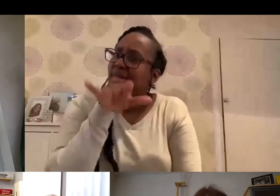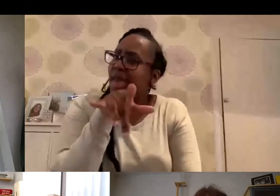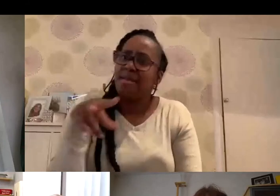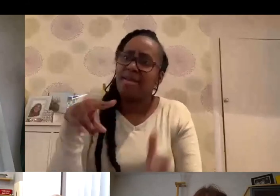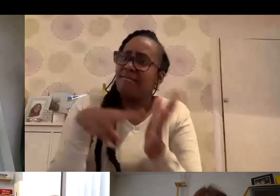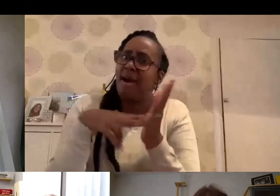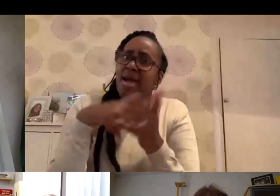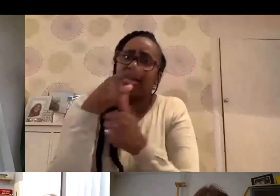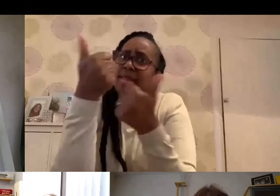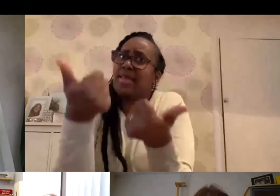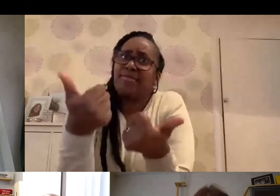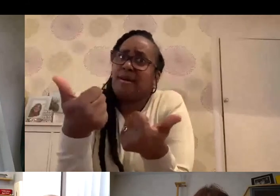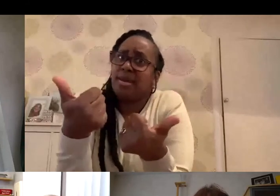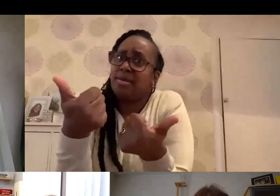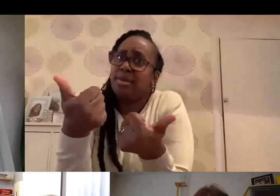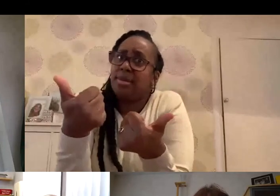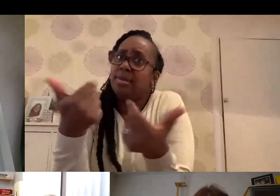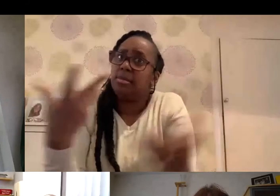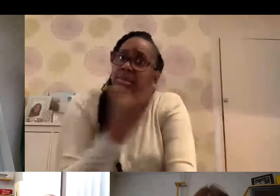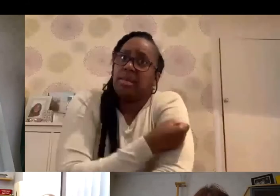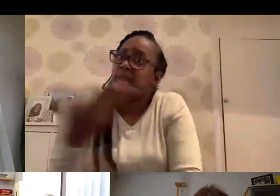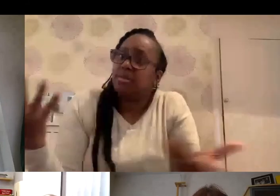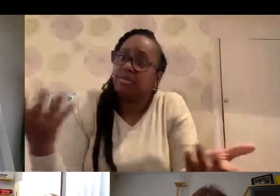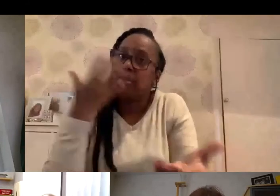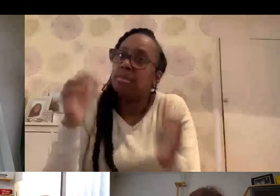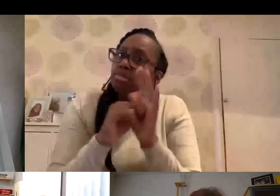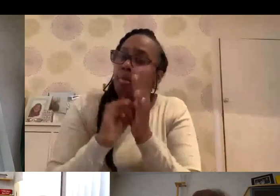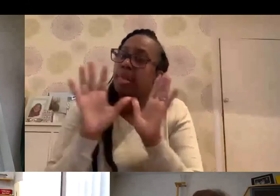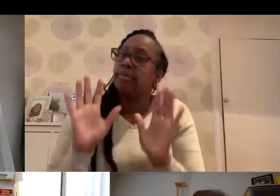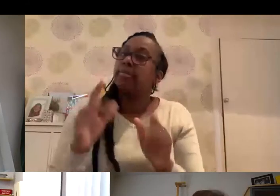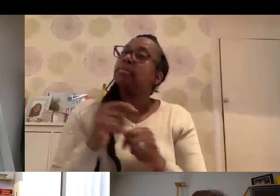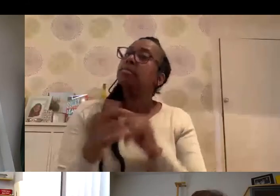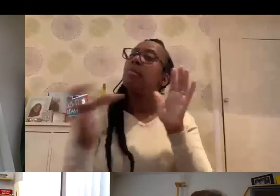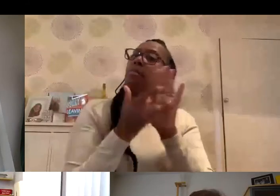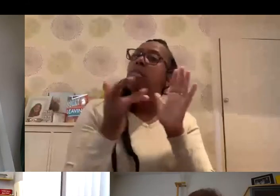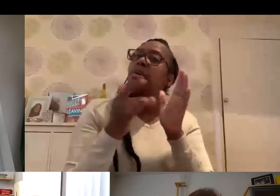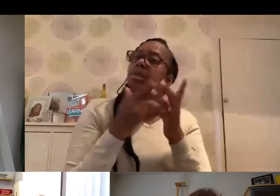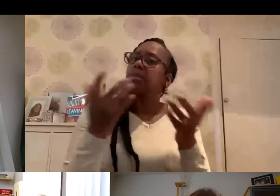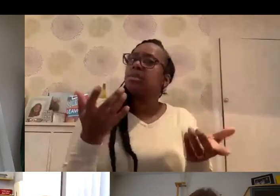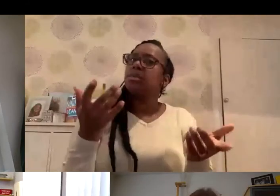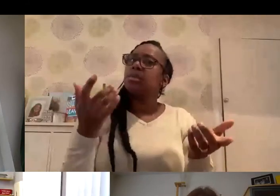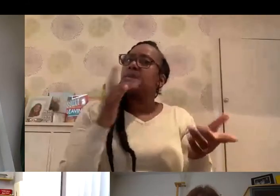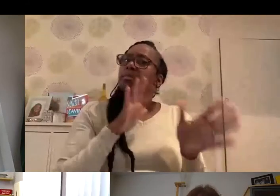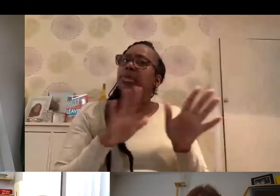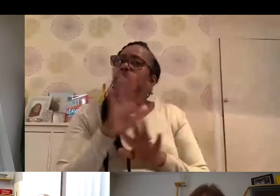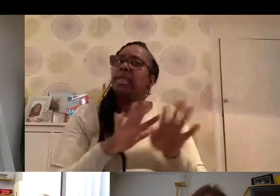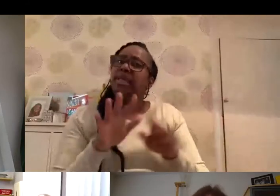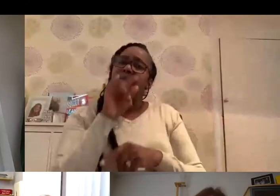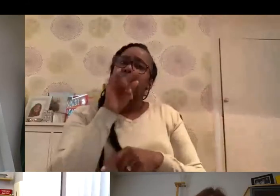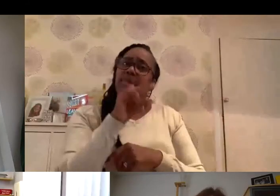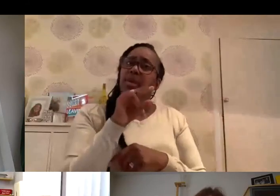And they, they go happily without, without having any problems. And it's important to differentiate, Serena, between anaphylaxis